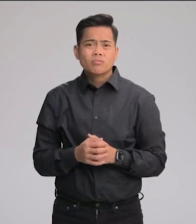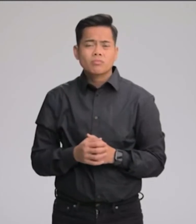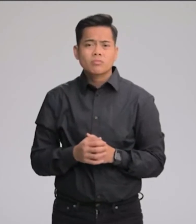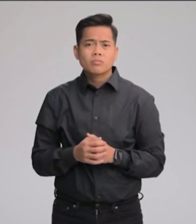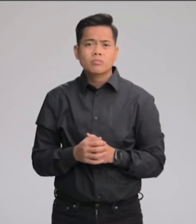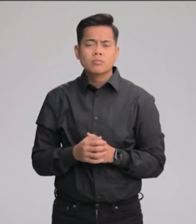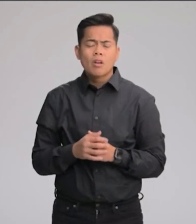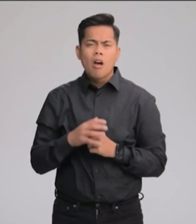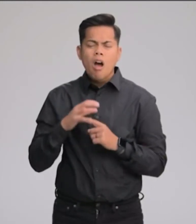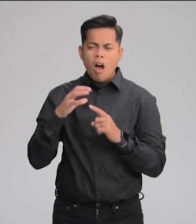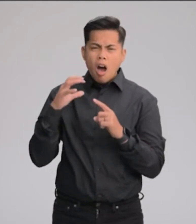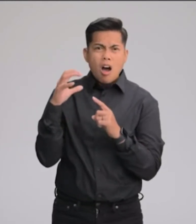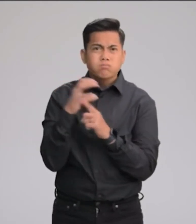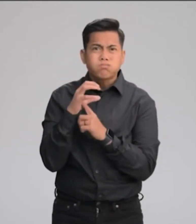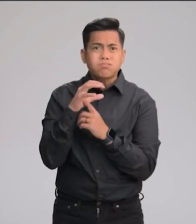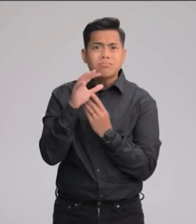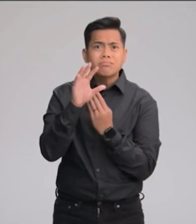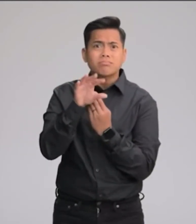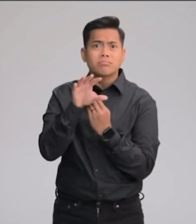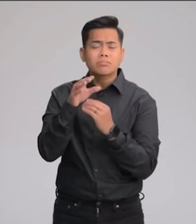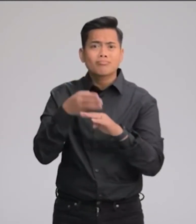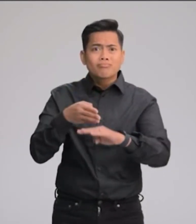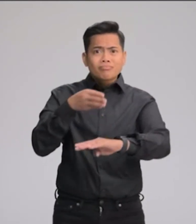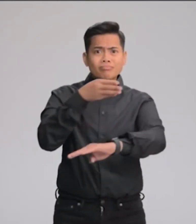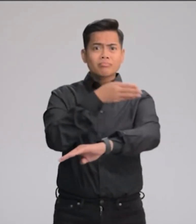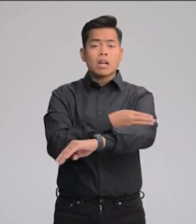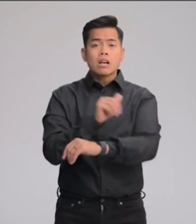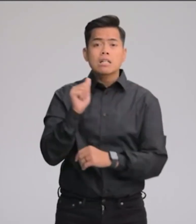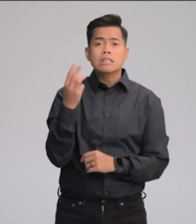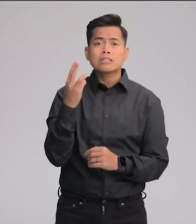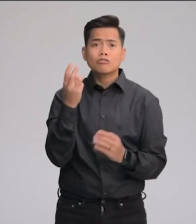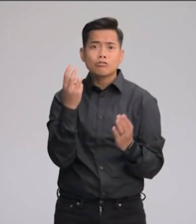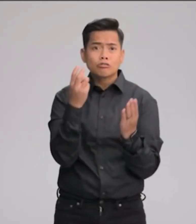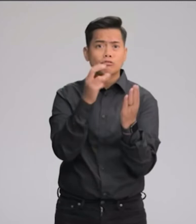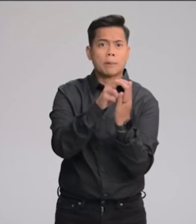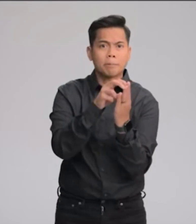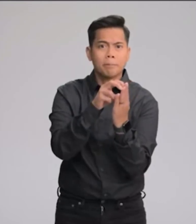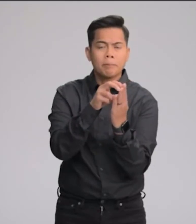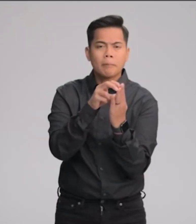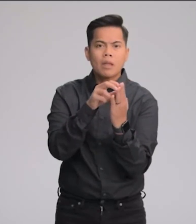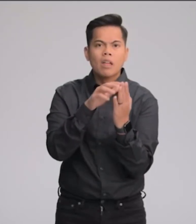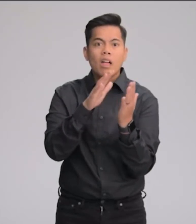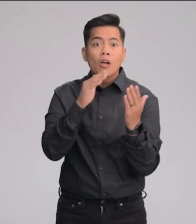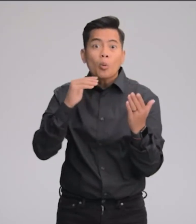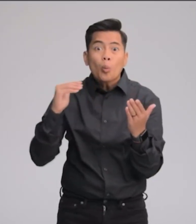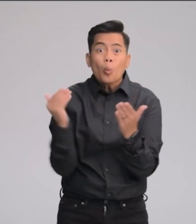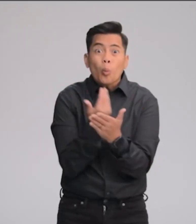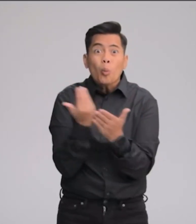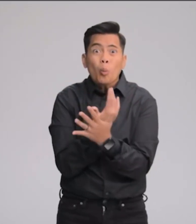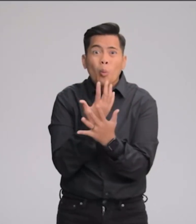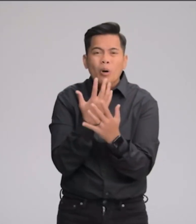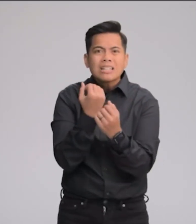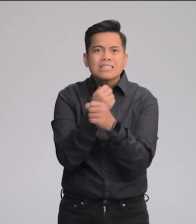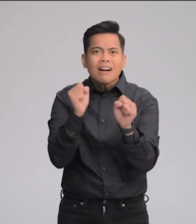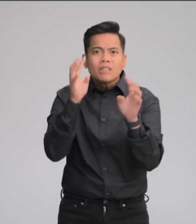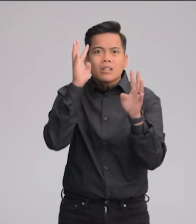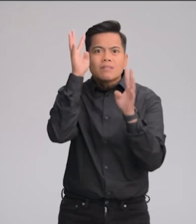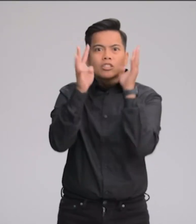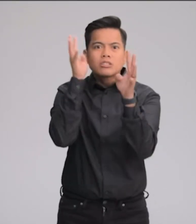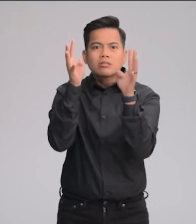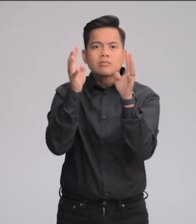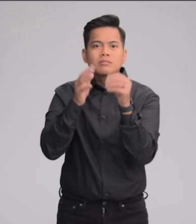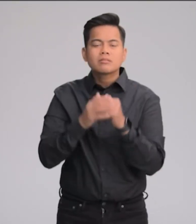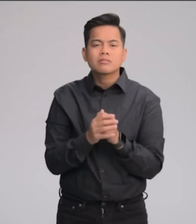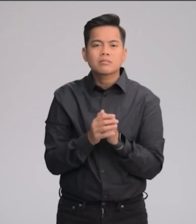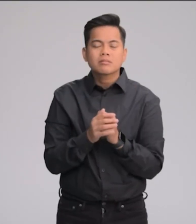With a massive camera upgrade, the A16 Bionic chip, an entirely new category of safety innovations,